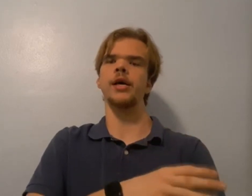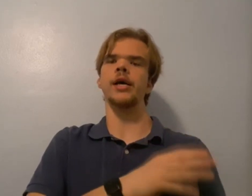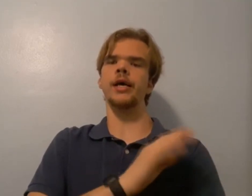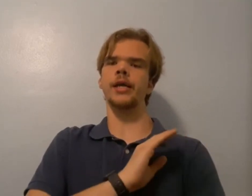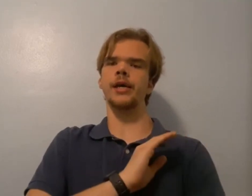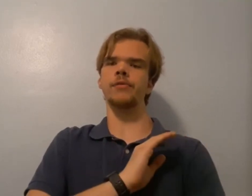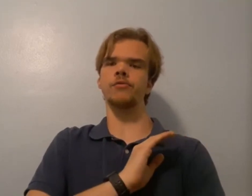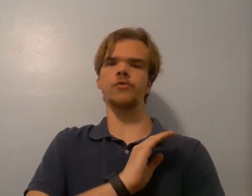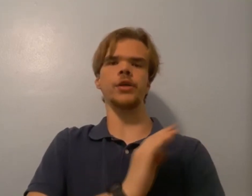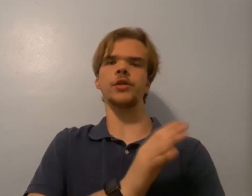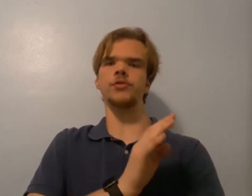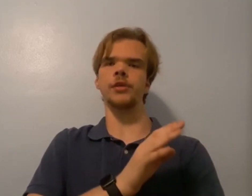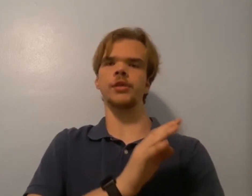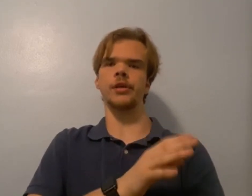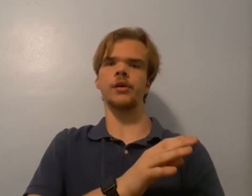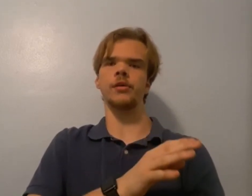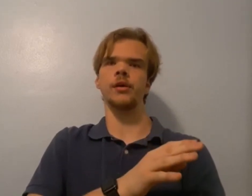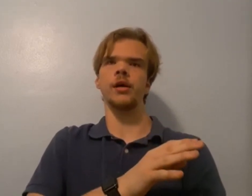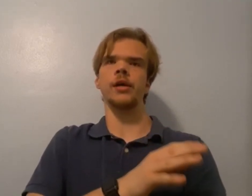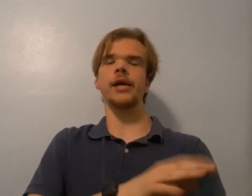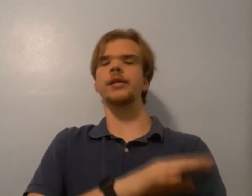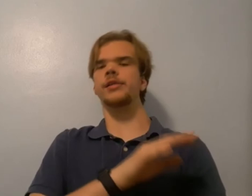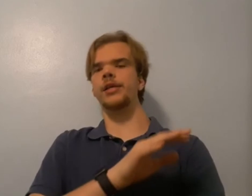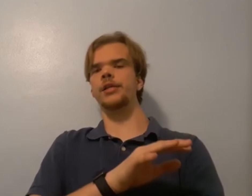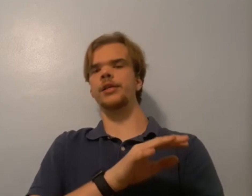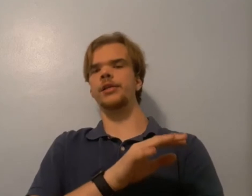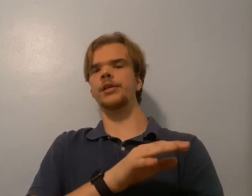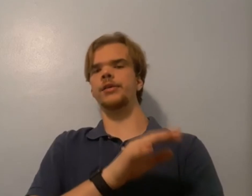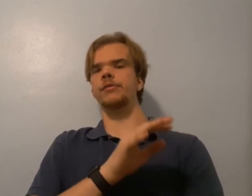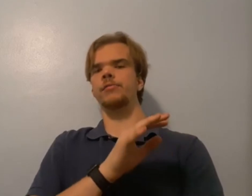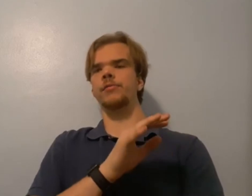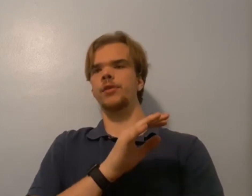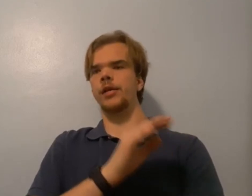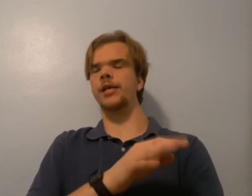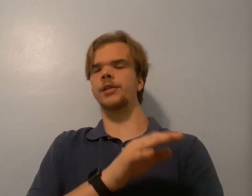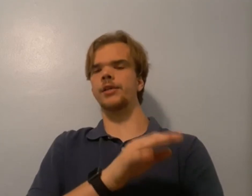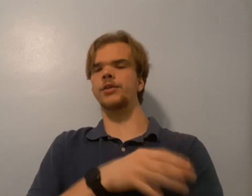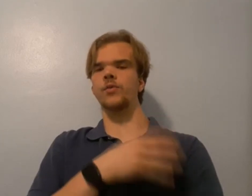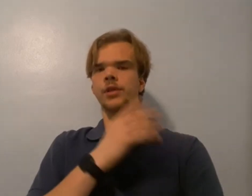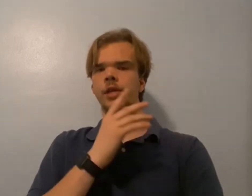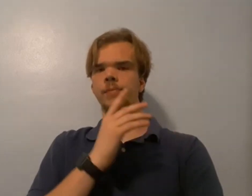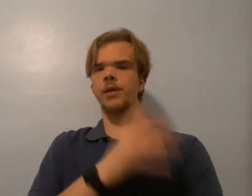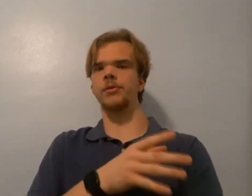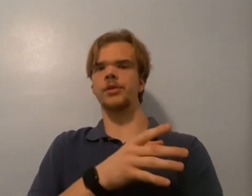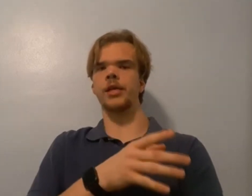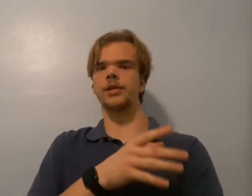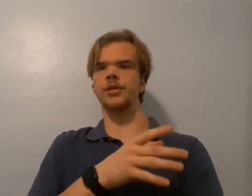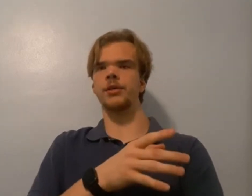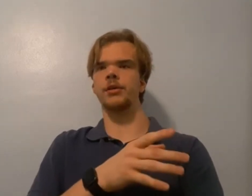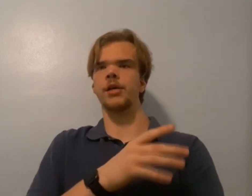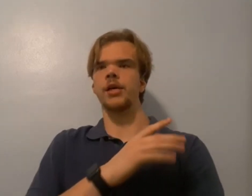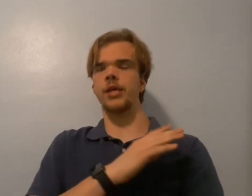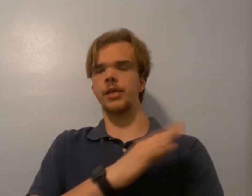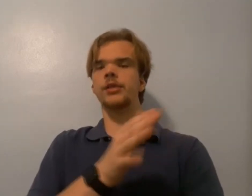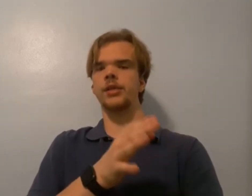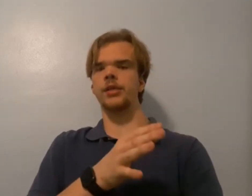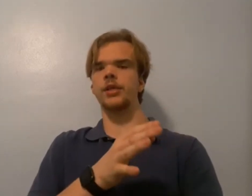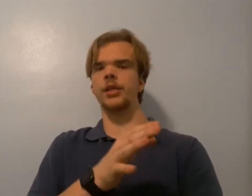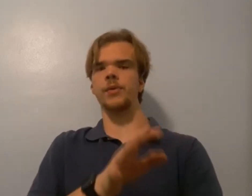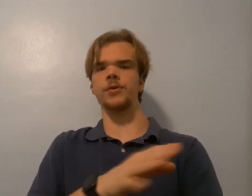and I've reconstructed it all. Not to say that the last list, the one that I published last year, isn't the